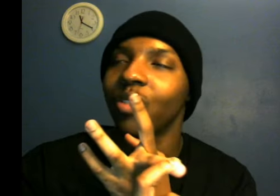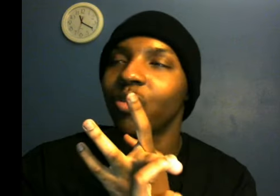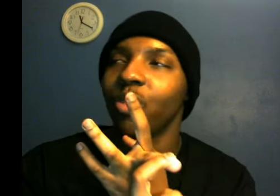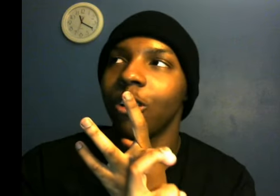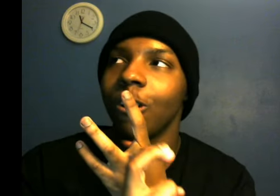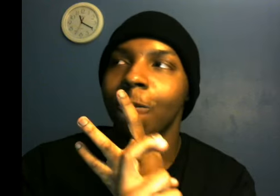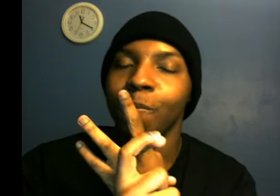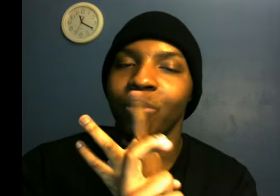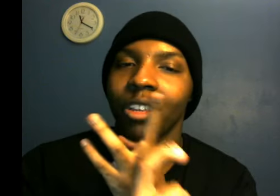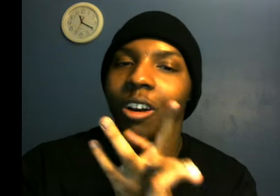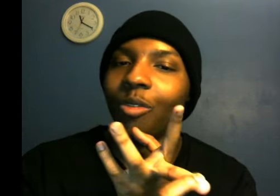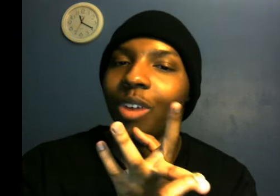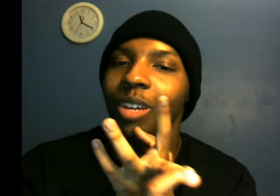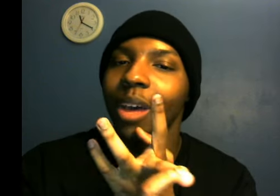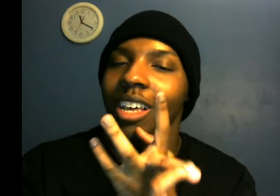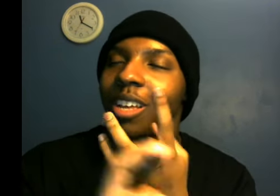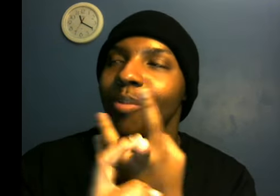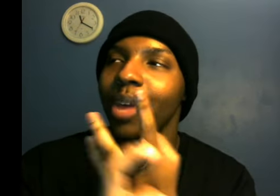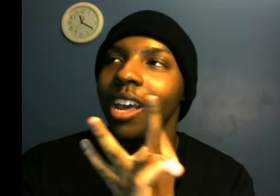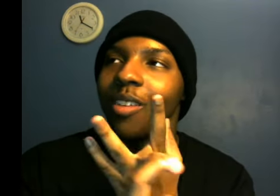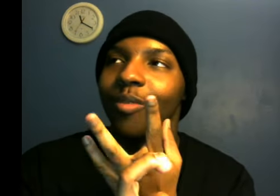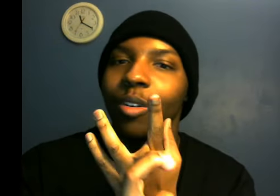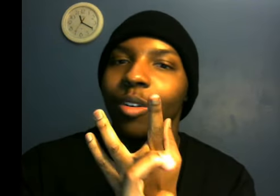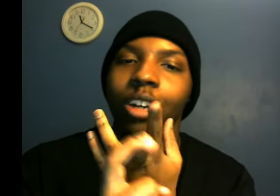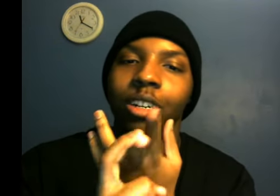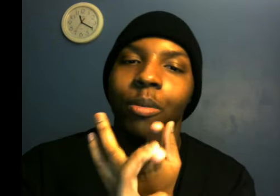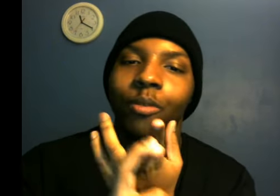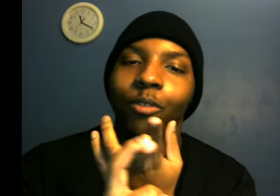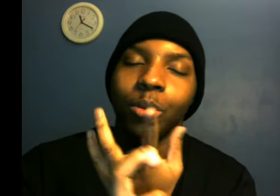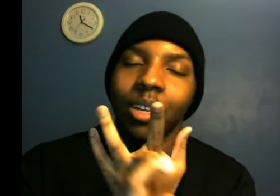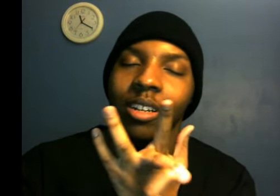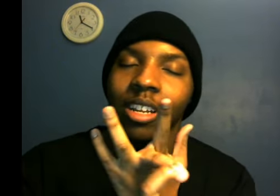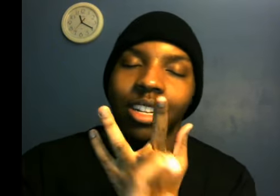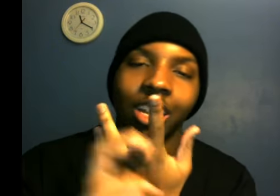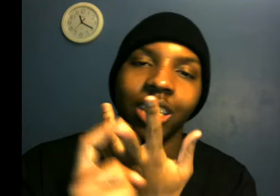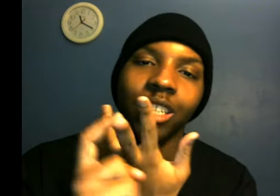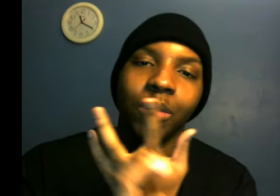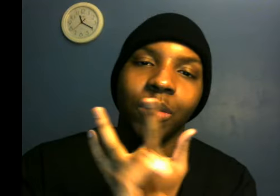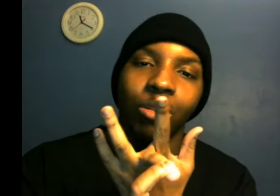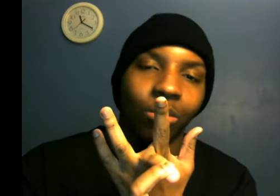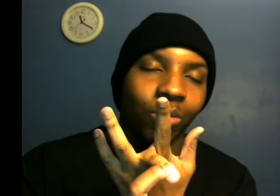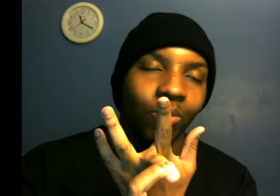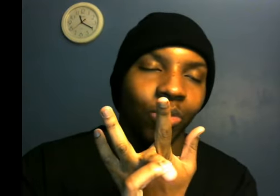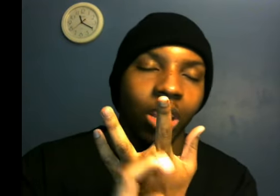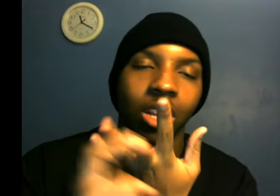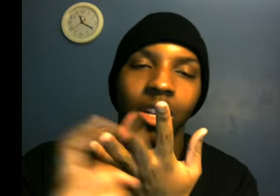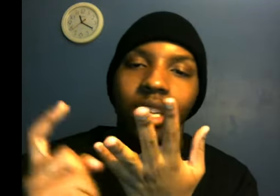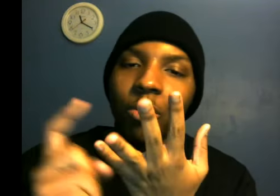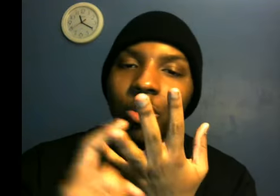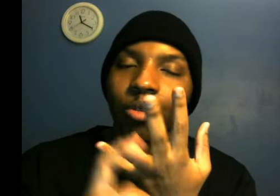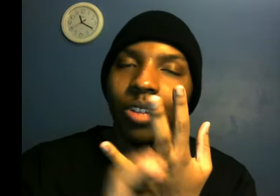for a running back. He gets paid for underperforming. That's number two. Number three.